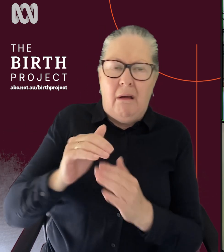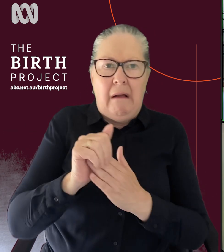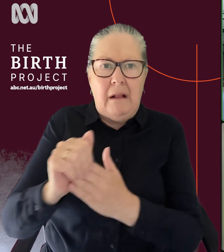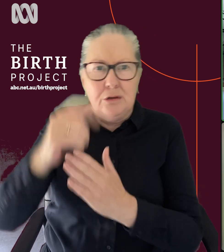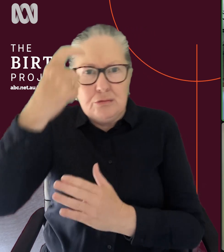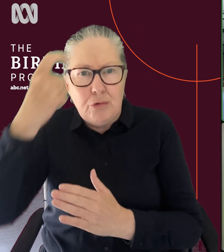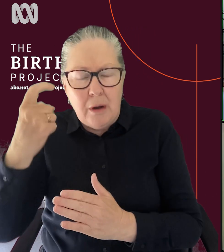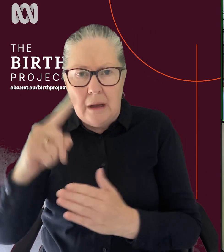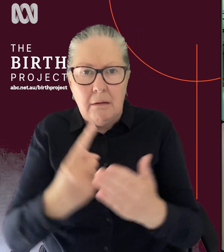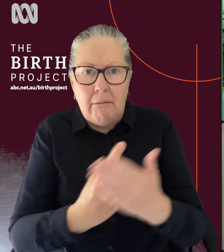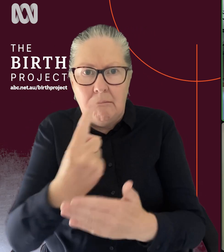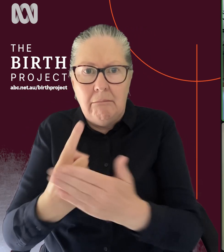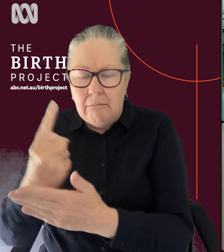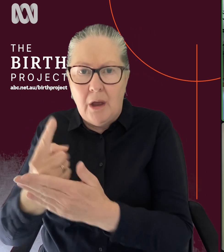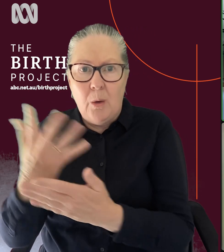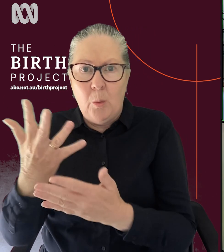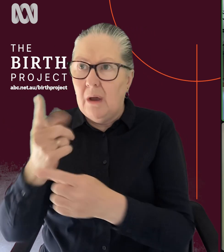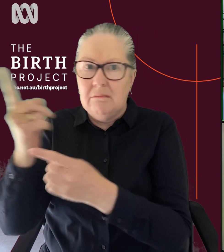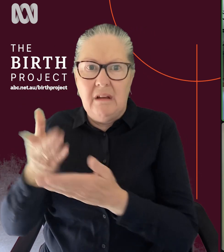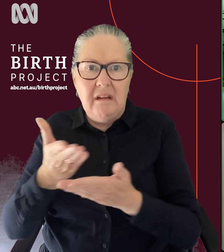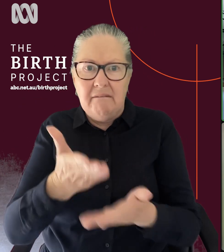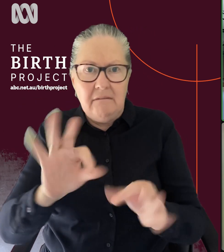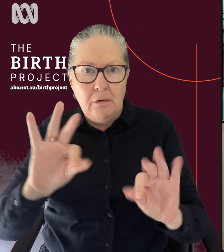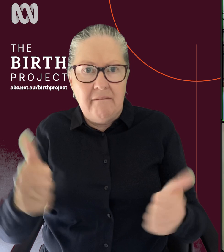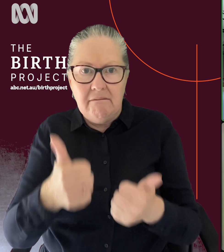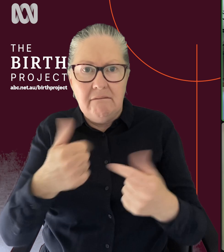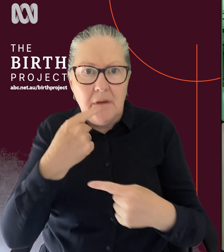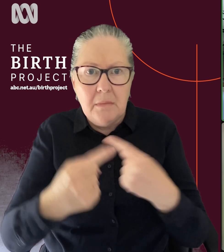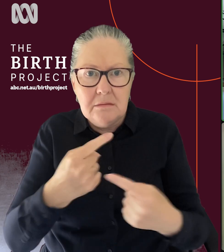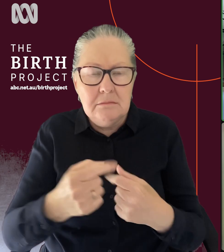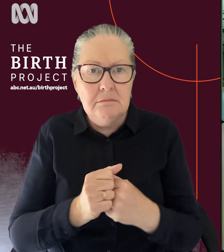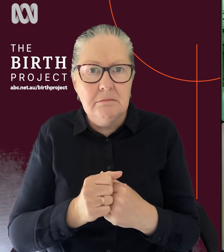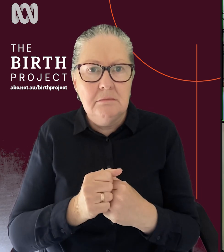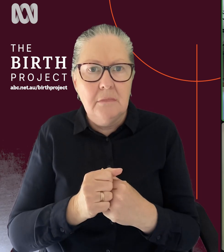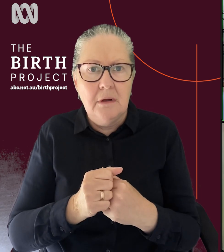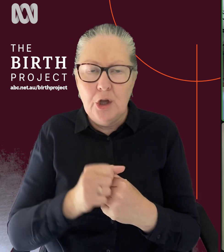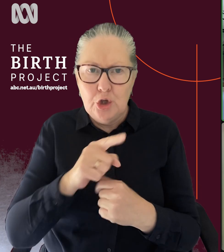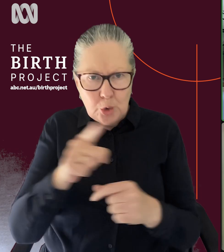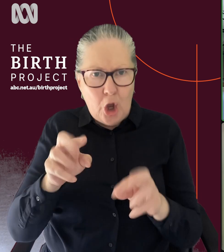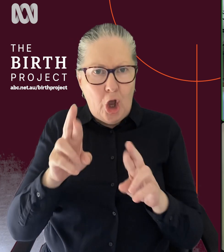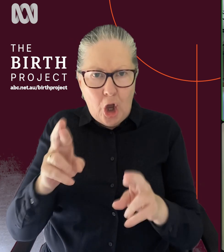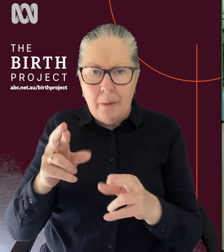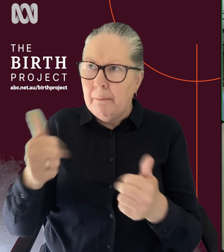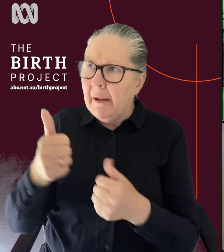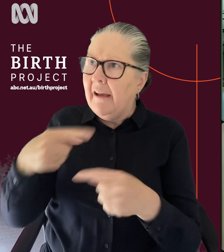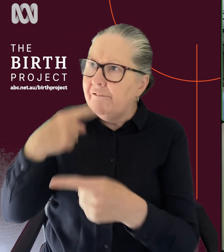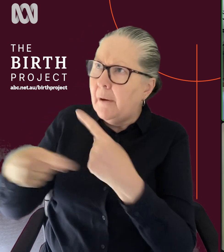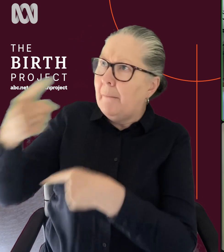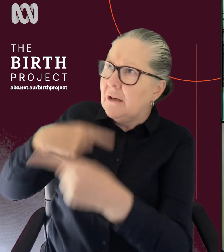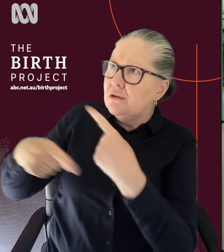situations where you'd been given a lack of information, lack of information that you'd hoped for around the education